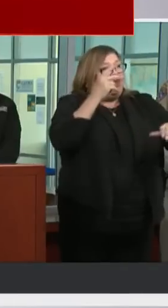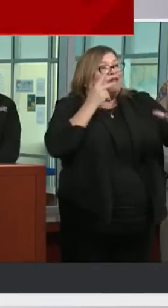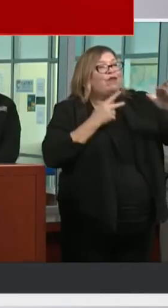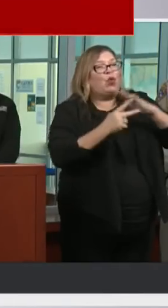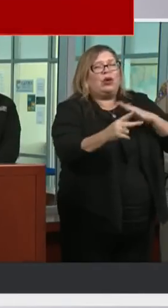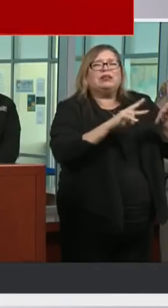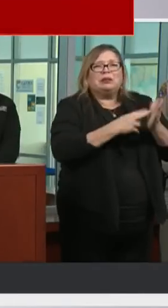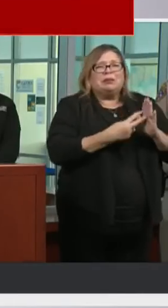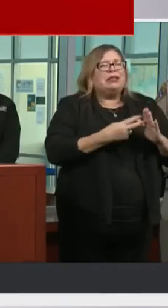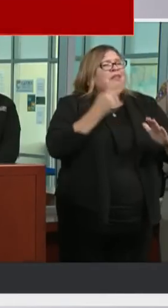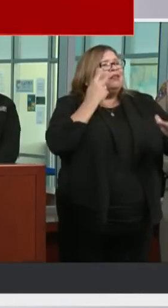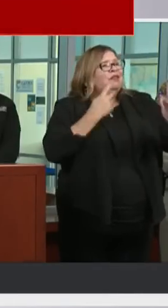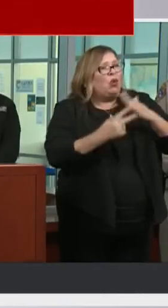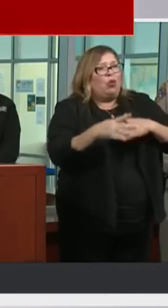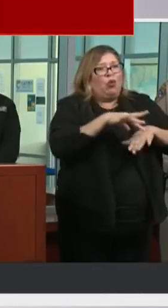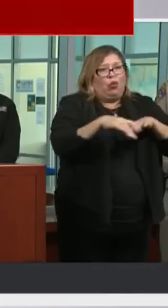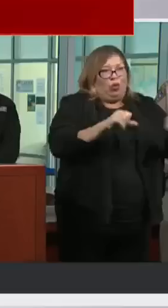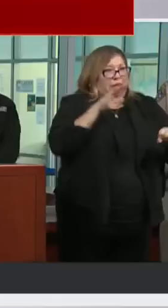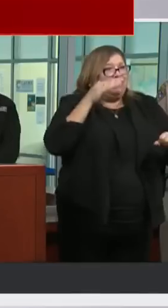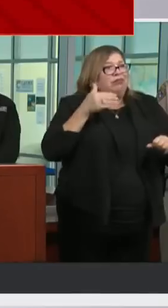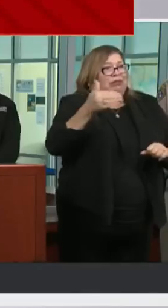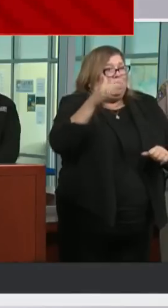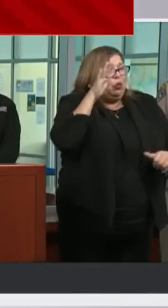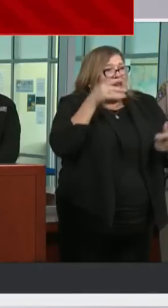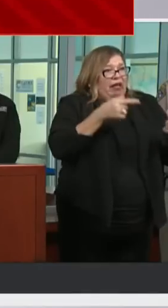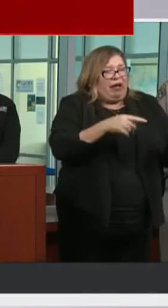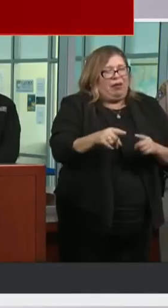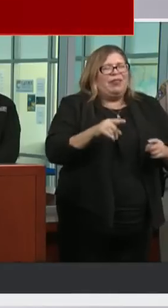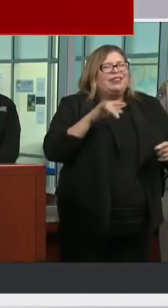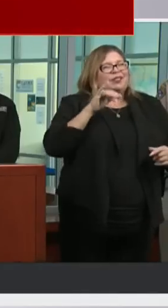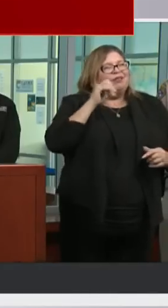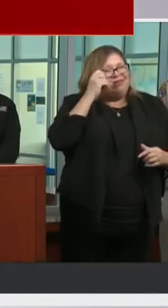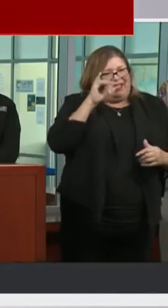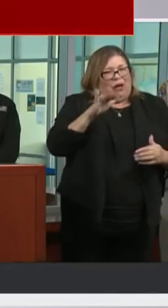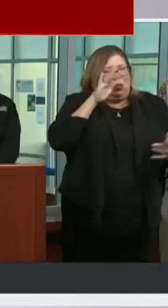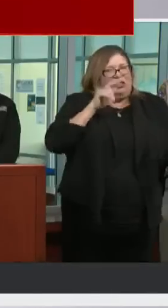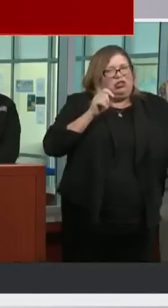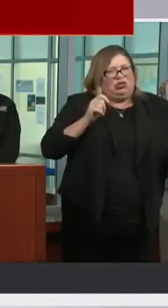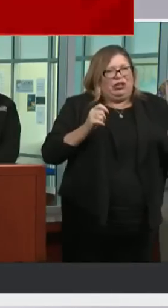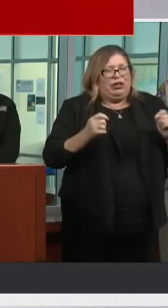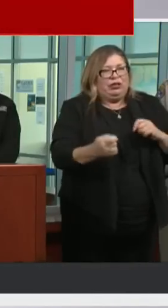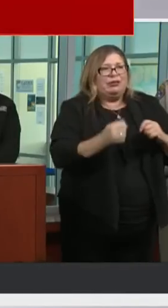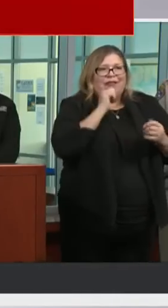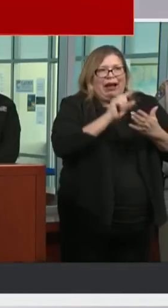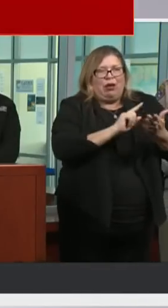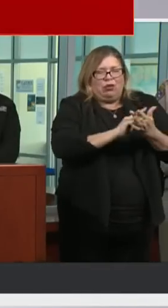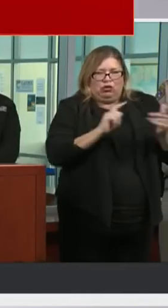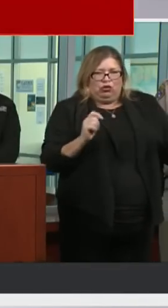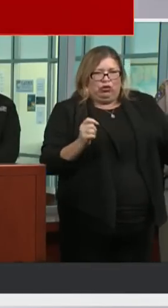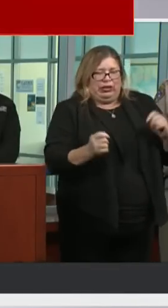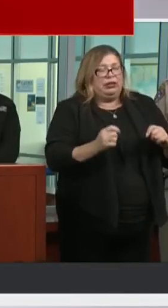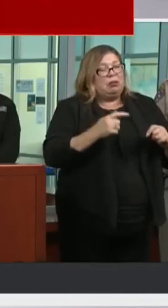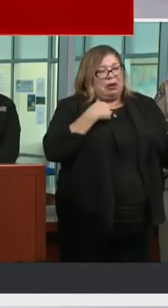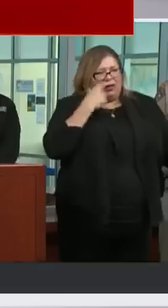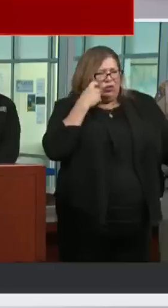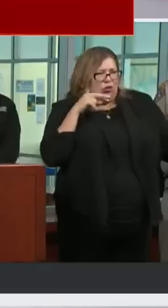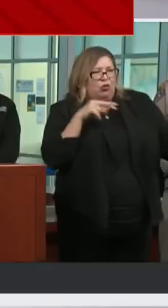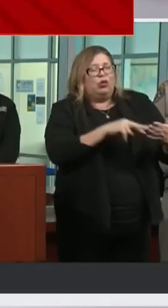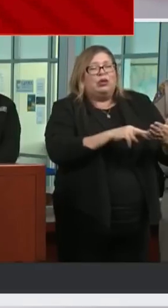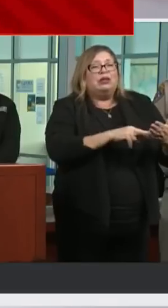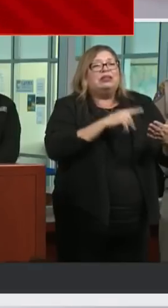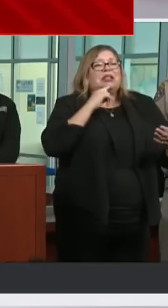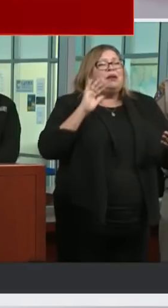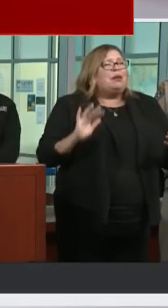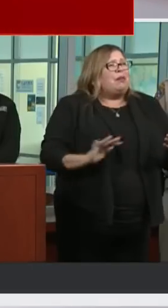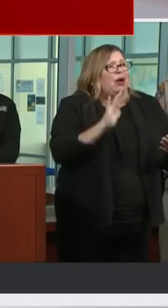forecast. This will be changing by the hour, but when I last looked at it, there is approximately a 13% chance